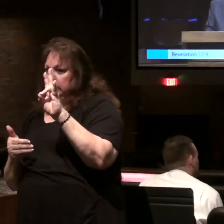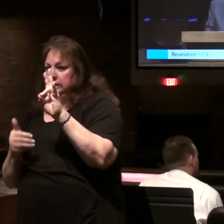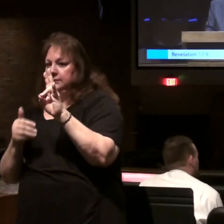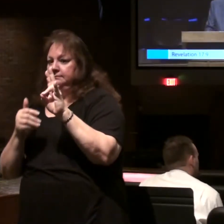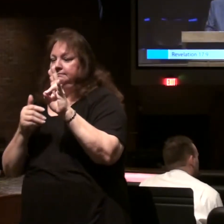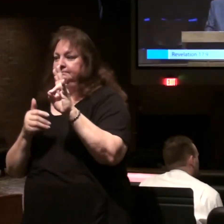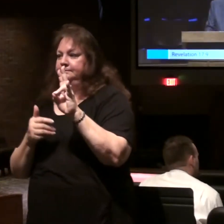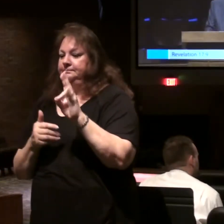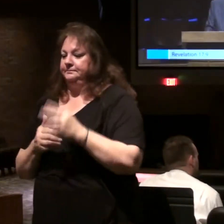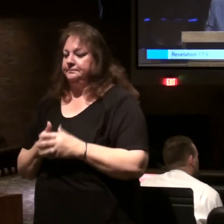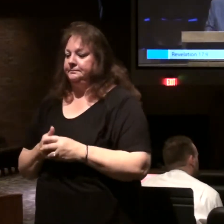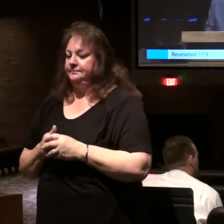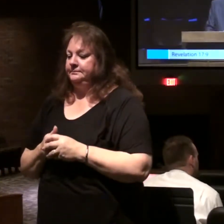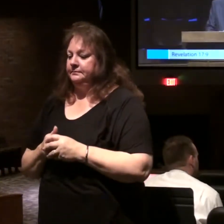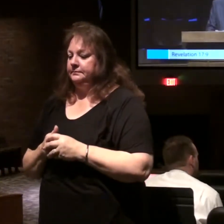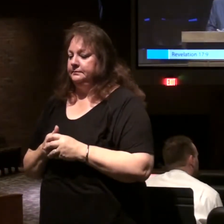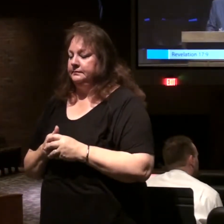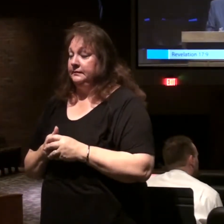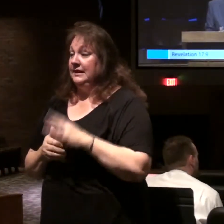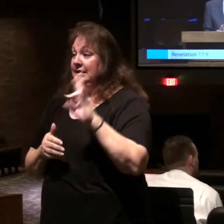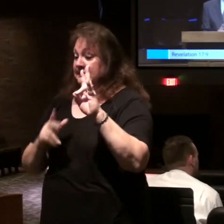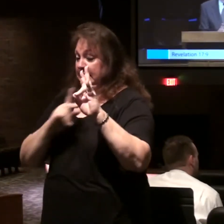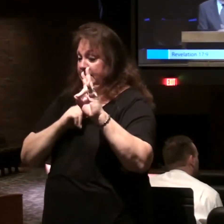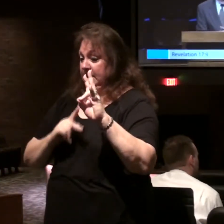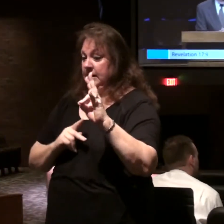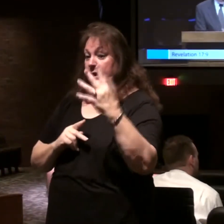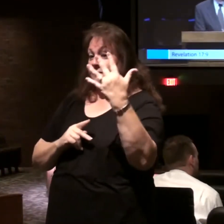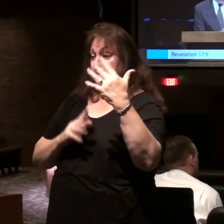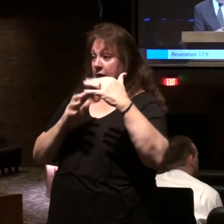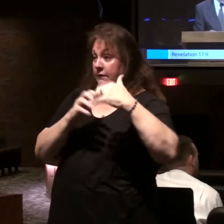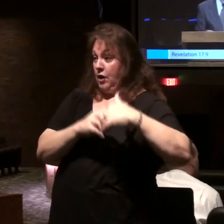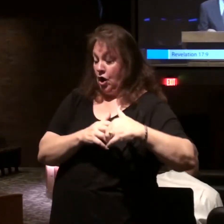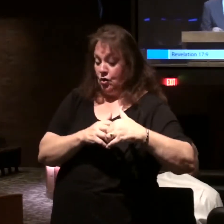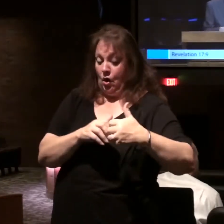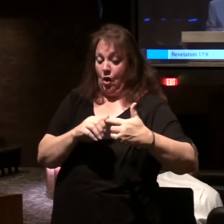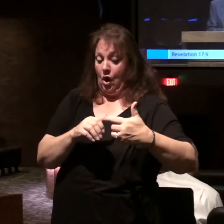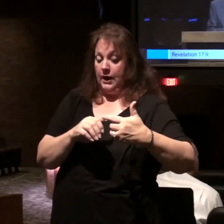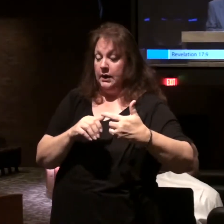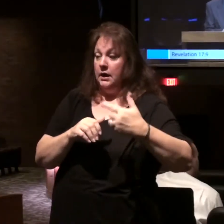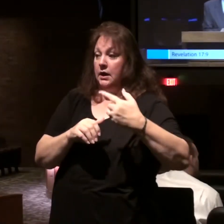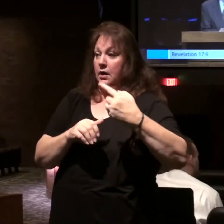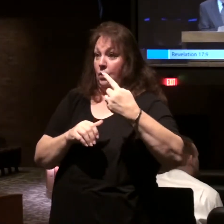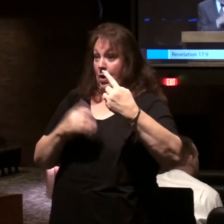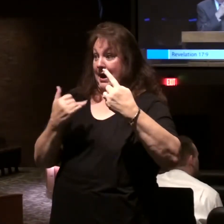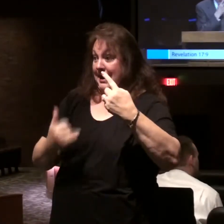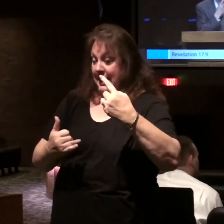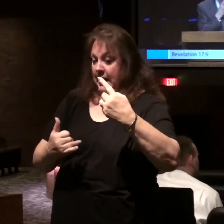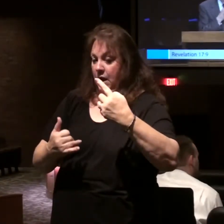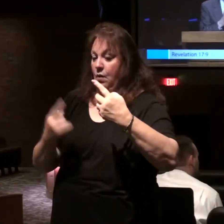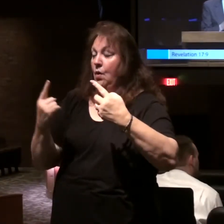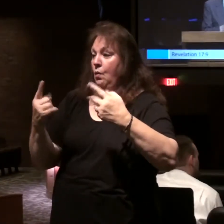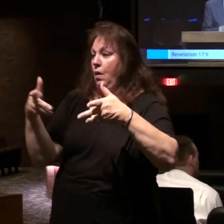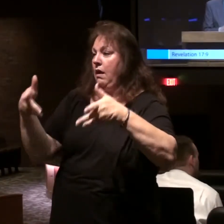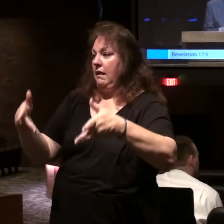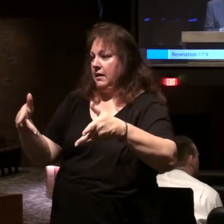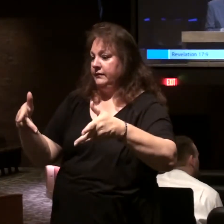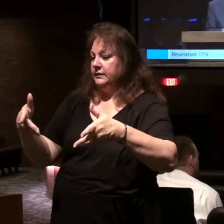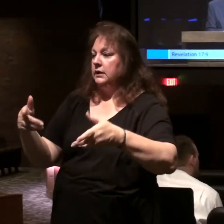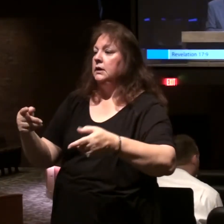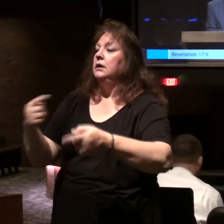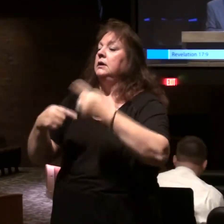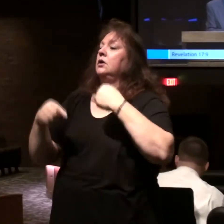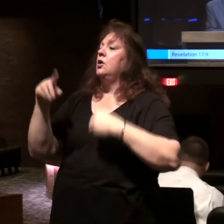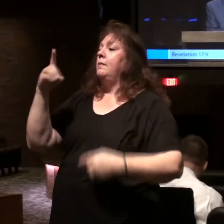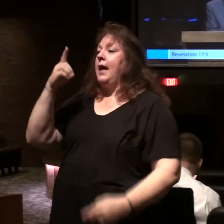each there's seven kings five have fallen one is one is yet to come we're going to go back to the book of Daniel